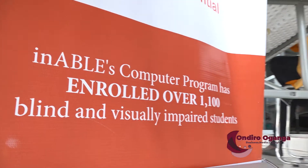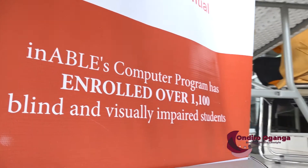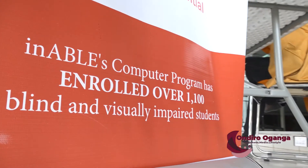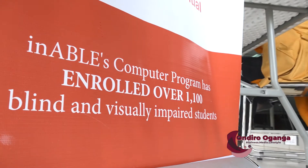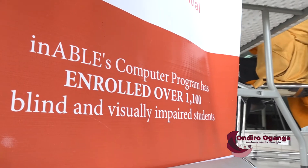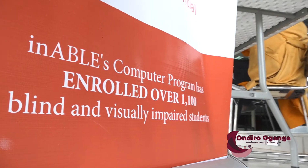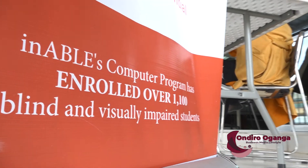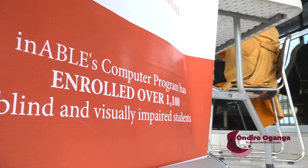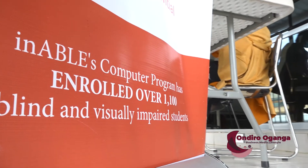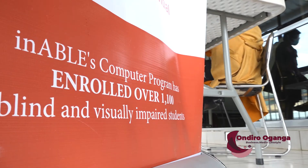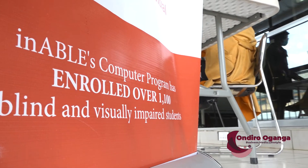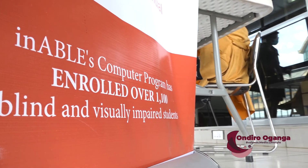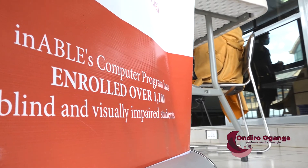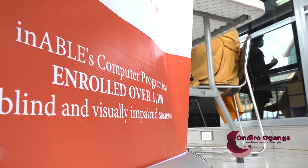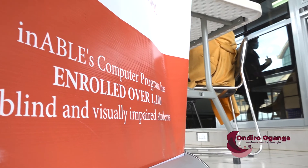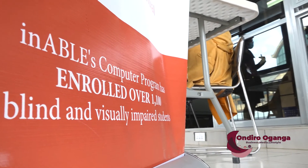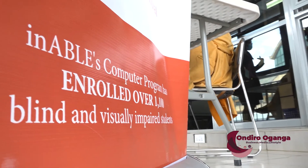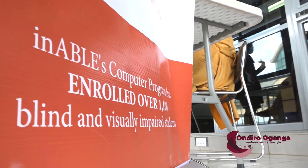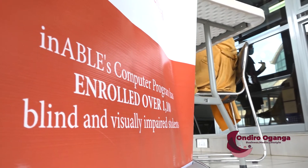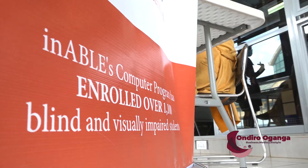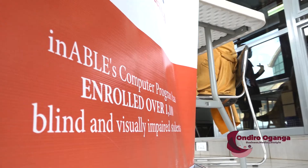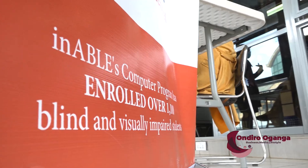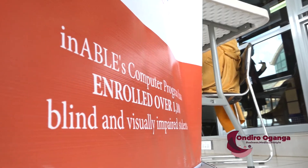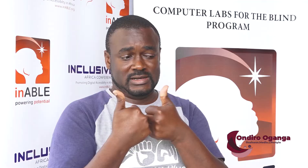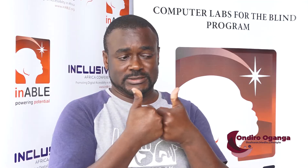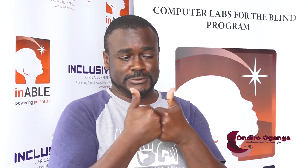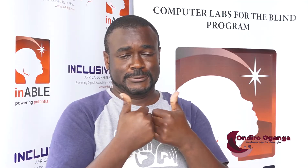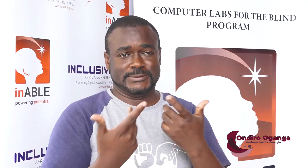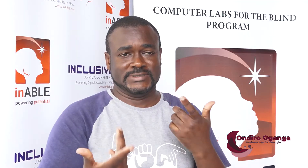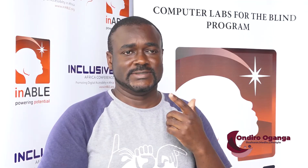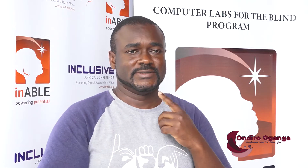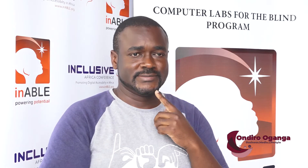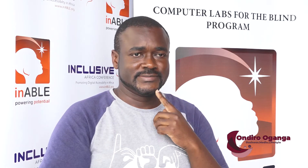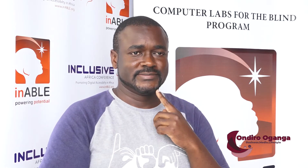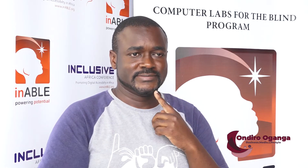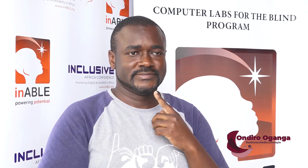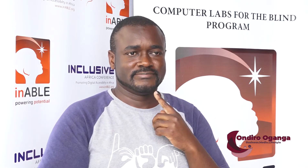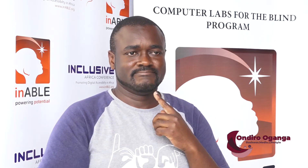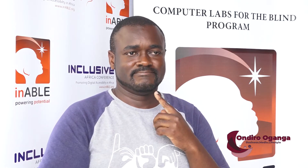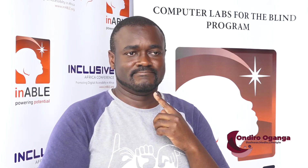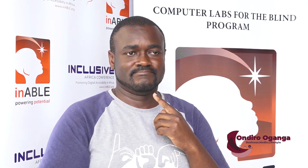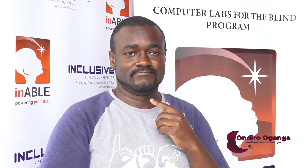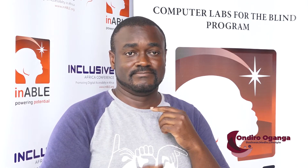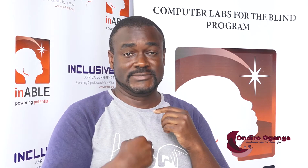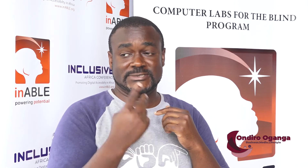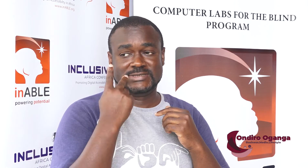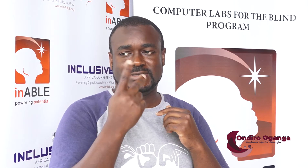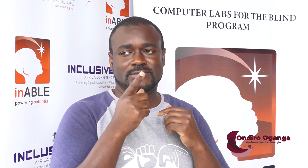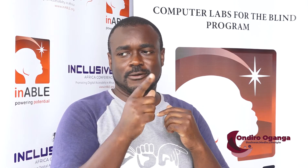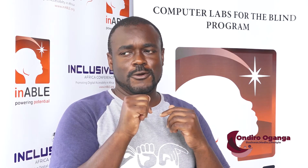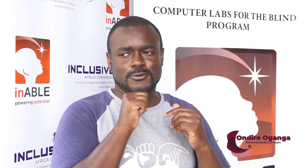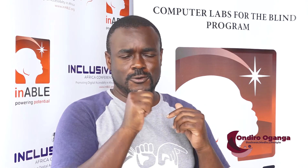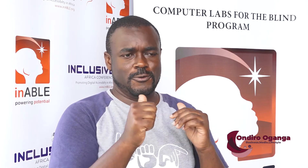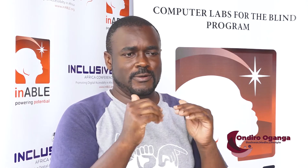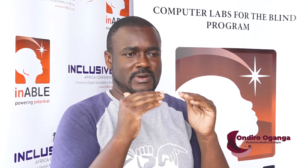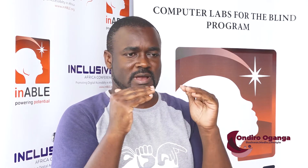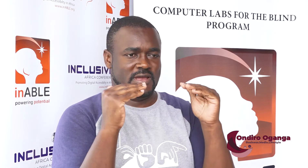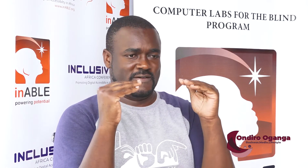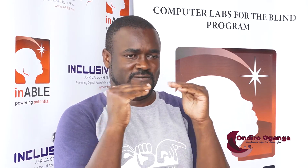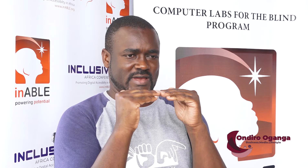information remains a challenge for the deaf. Me, as a developer, the challenges that I've seen is